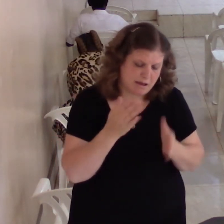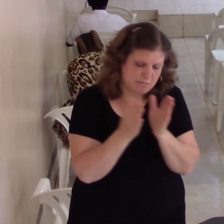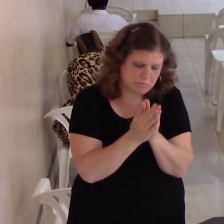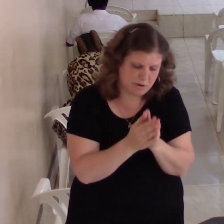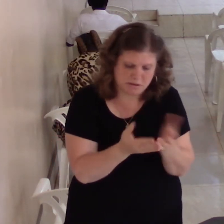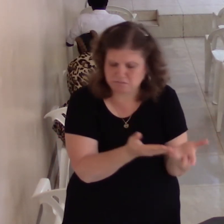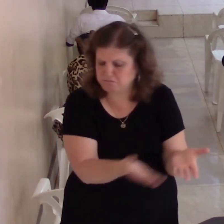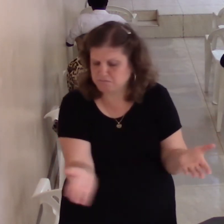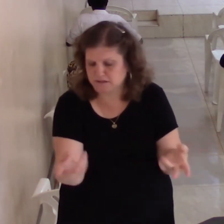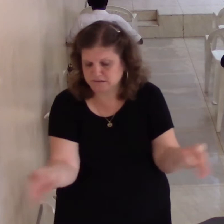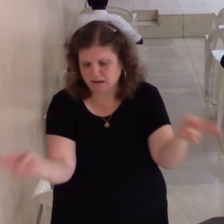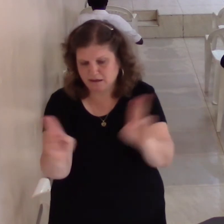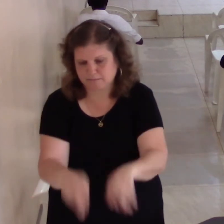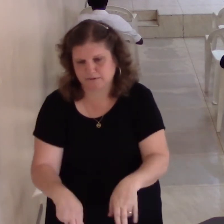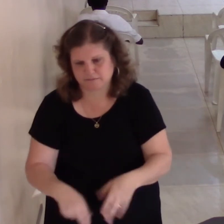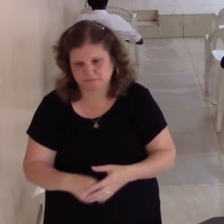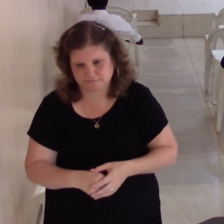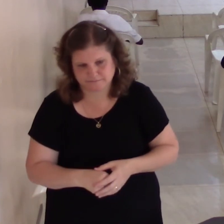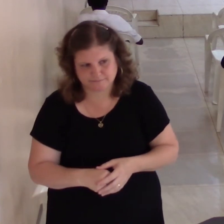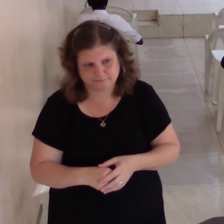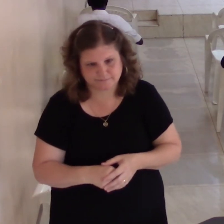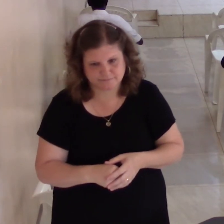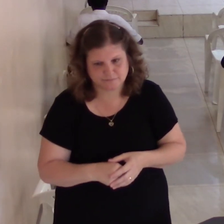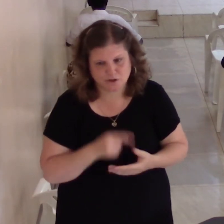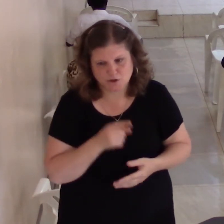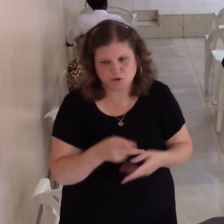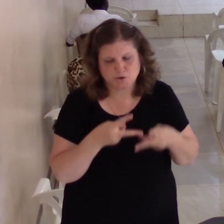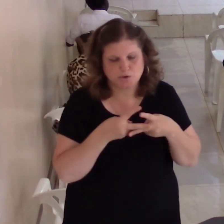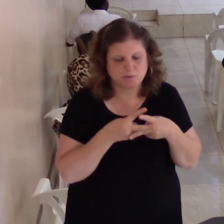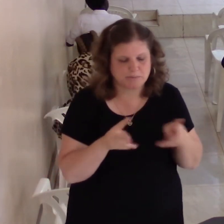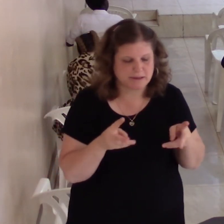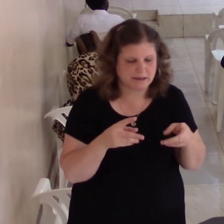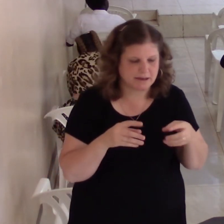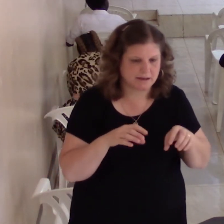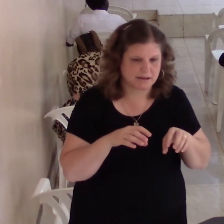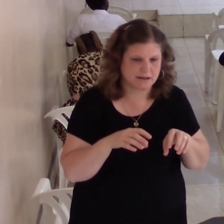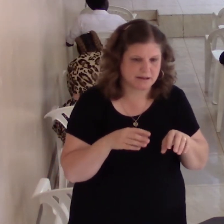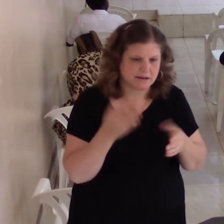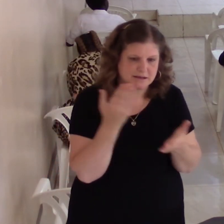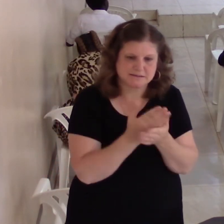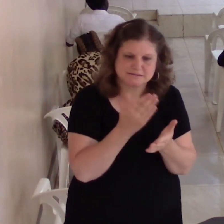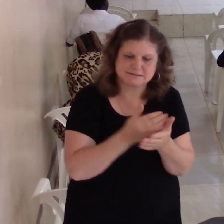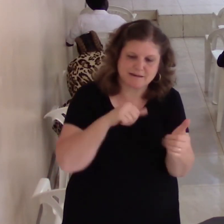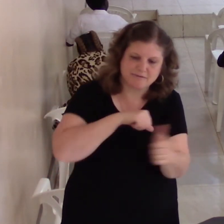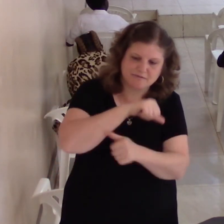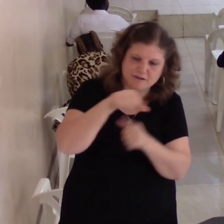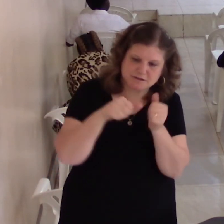Even you start breaking your fellowship with God. You don't have a praise you should anymore.